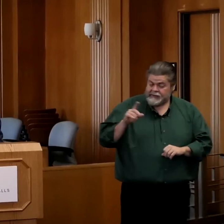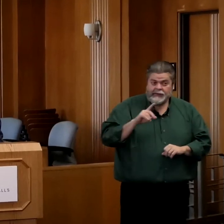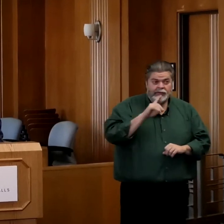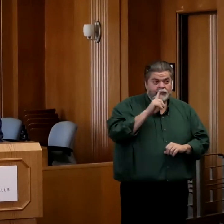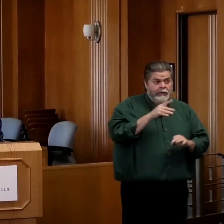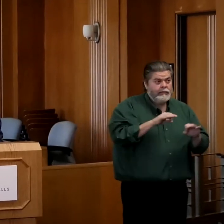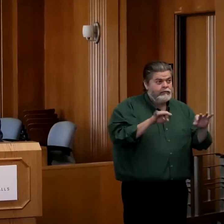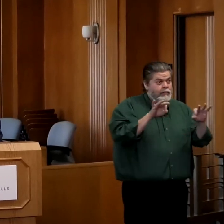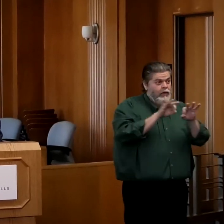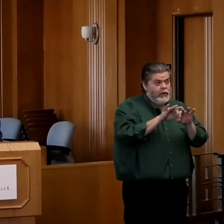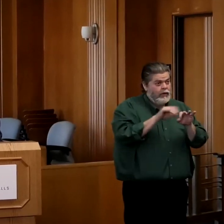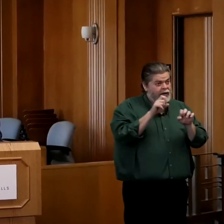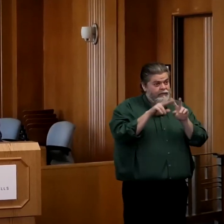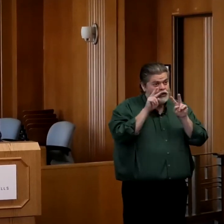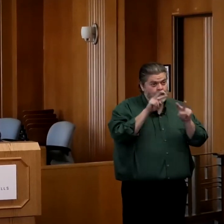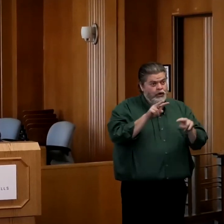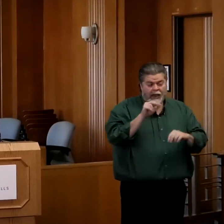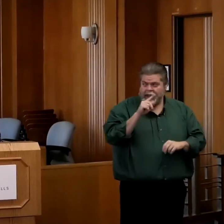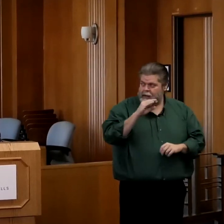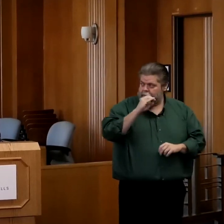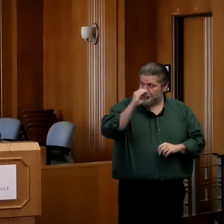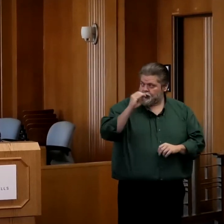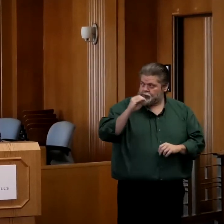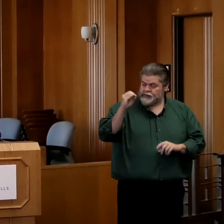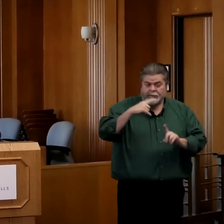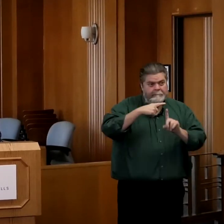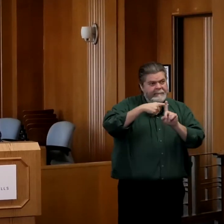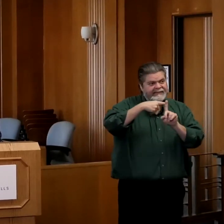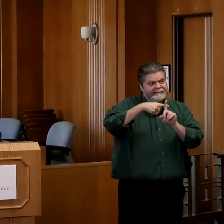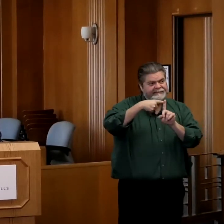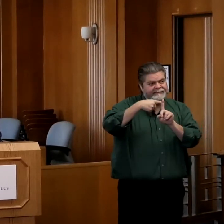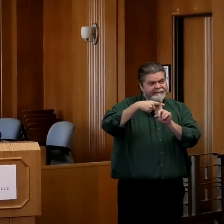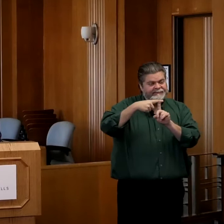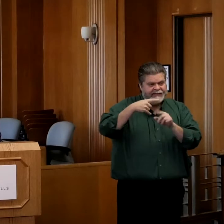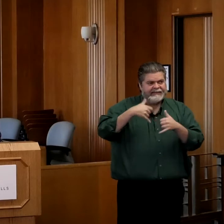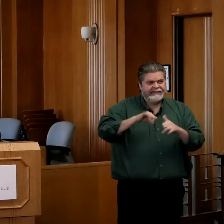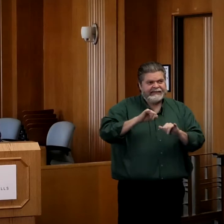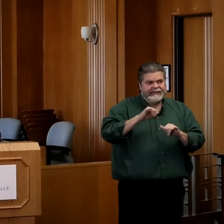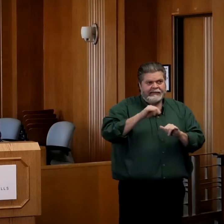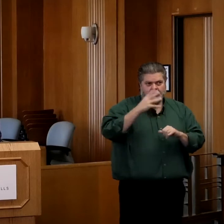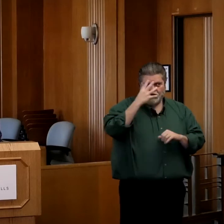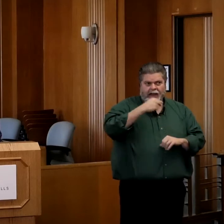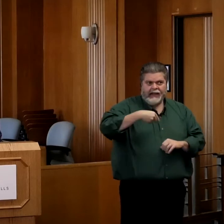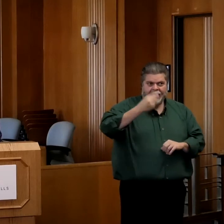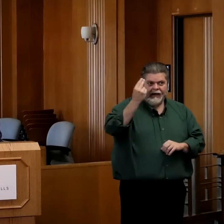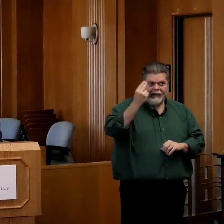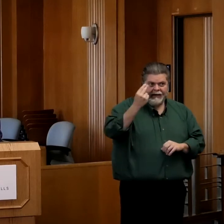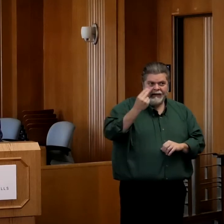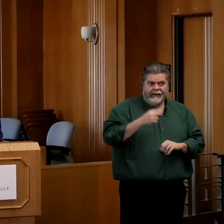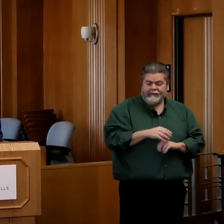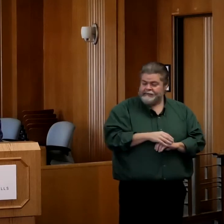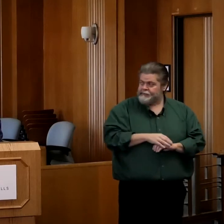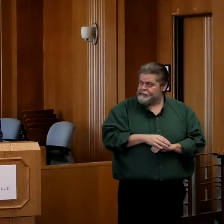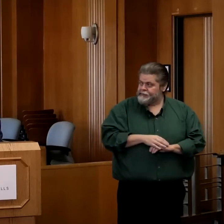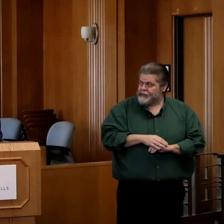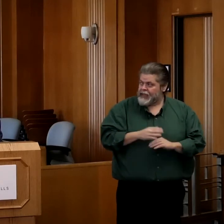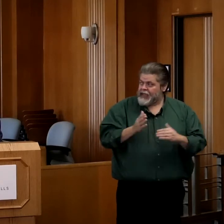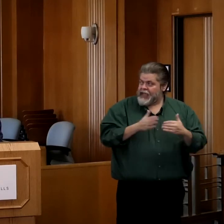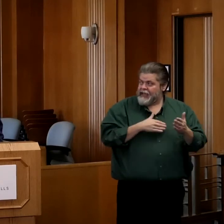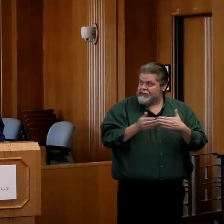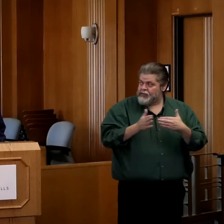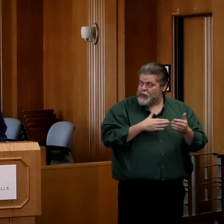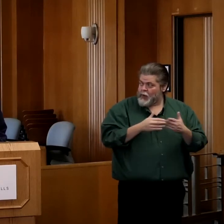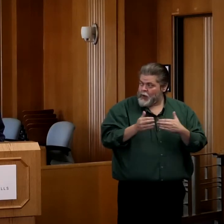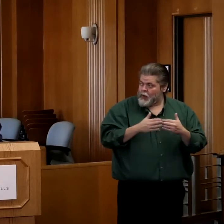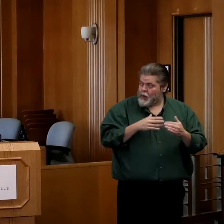about the percent positive rate that we continue to see that's extremely high. And so even though we've seen